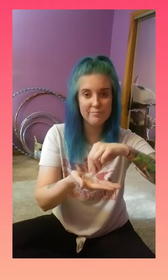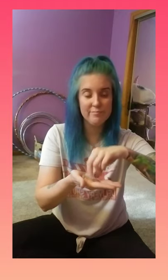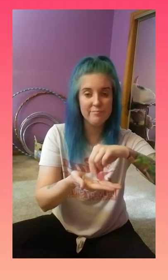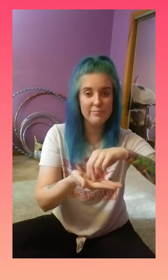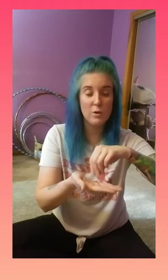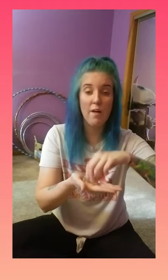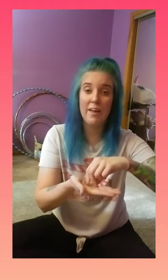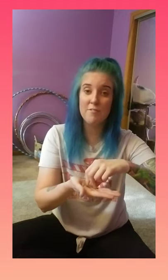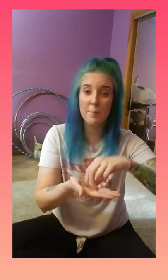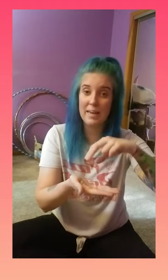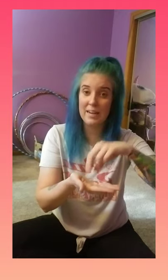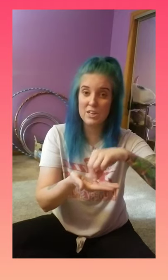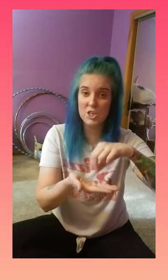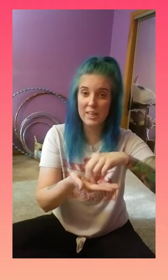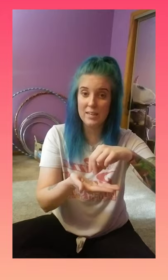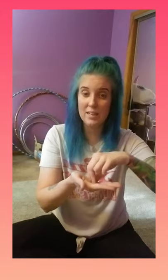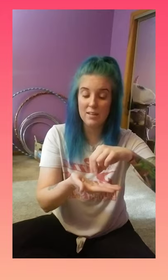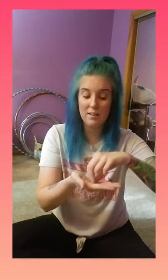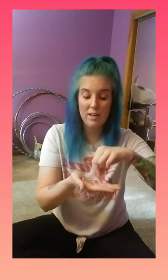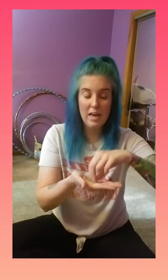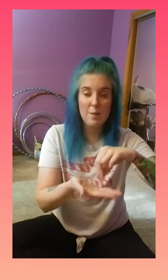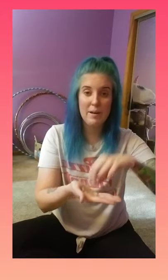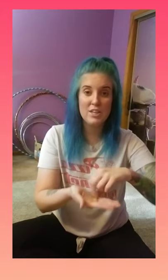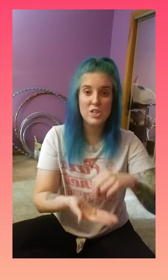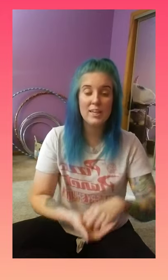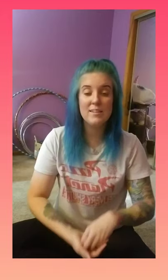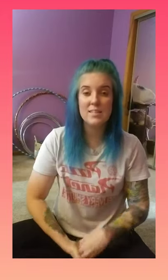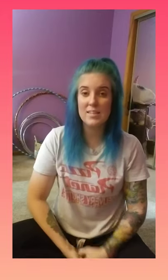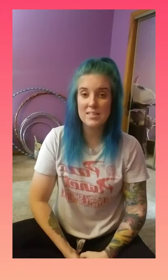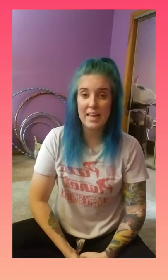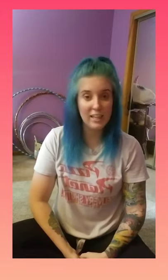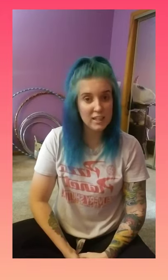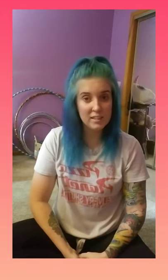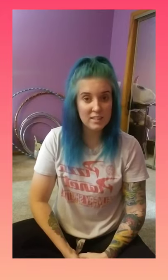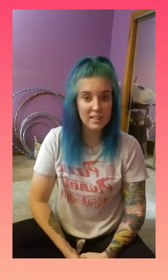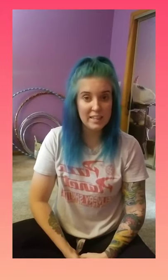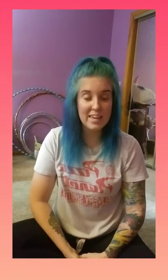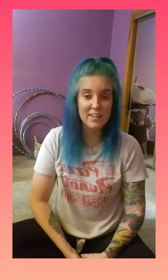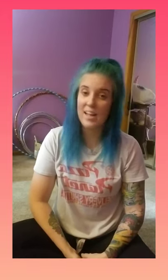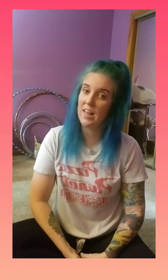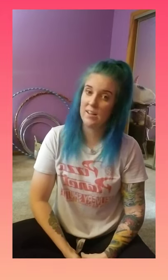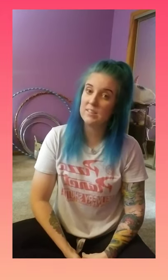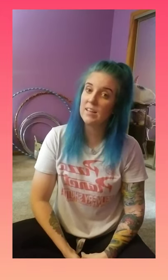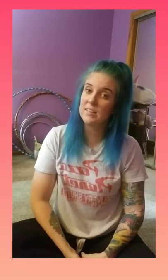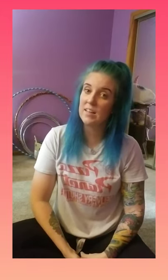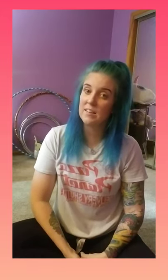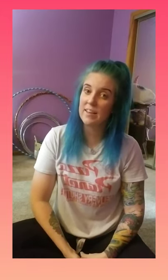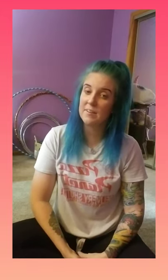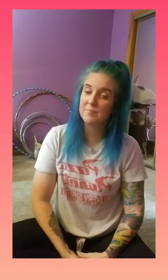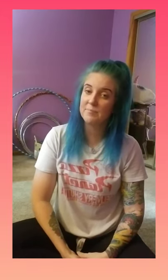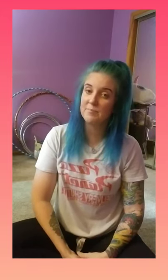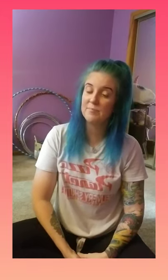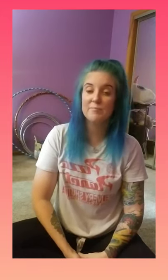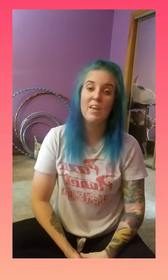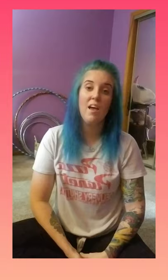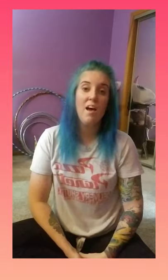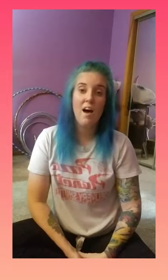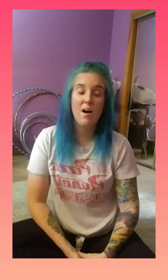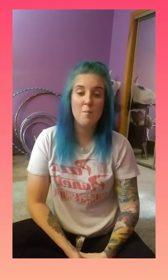So on that farm he had a chicken. And my chicken is gonna say cluck cluck here and a cluck cluck there. Um,